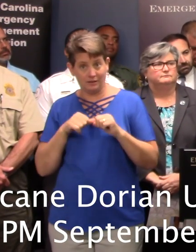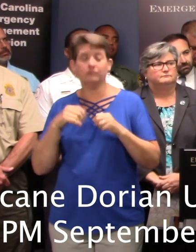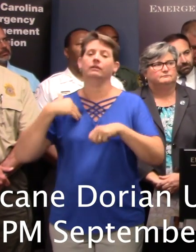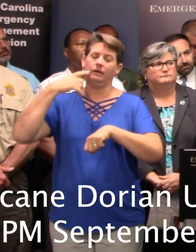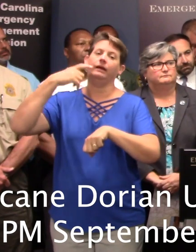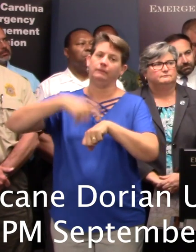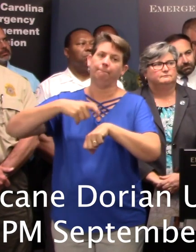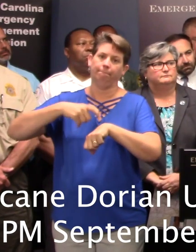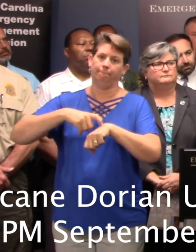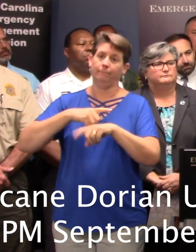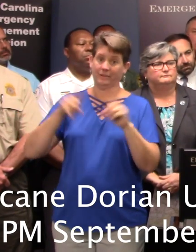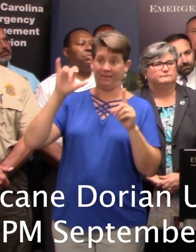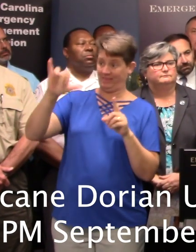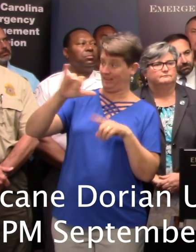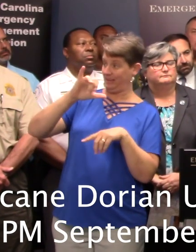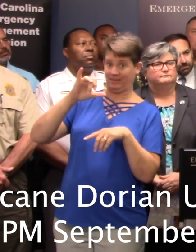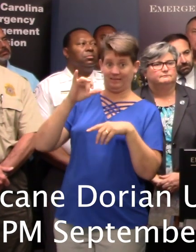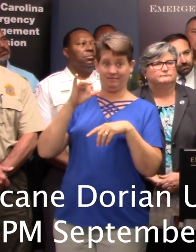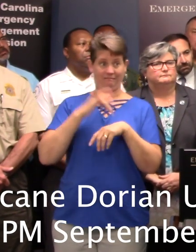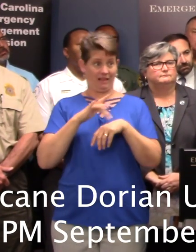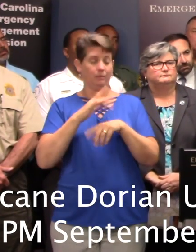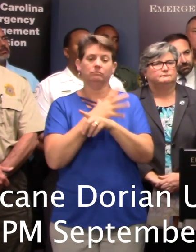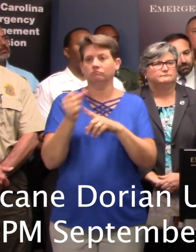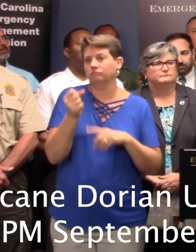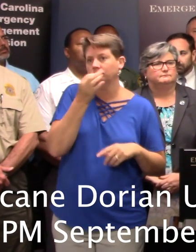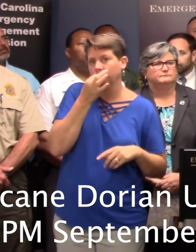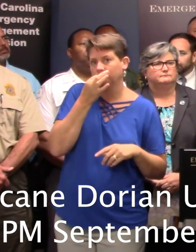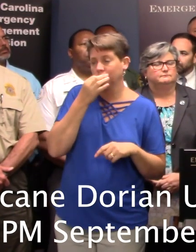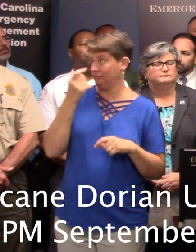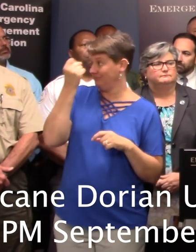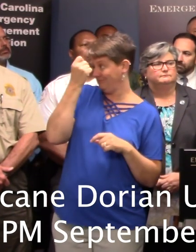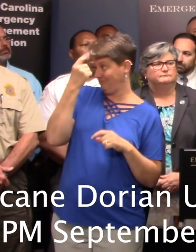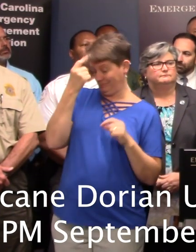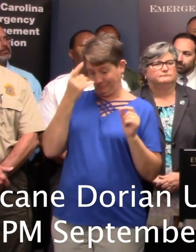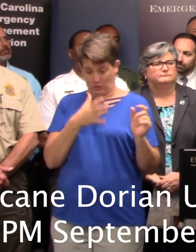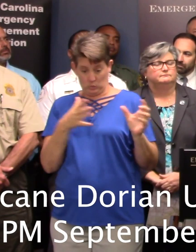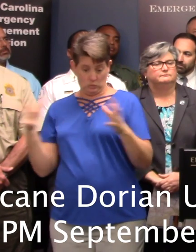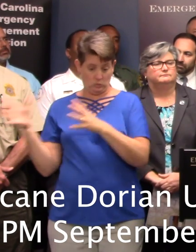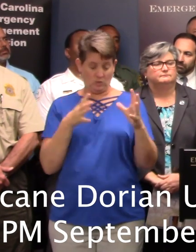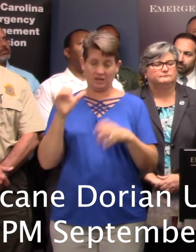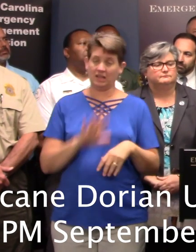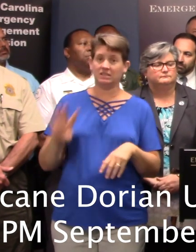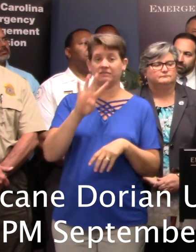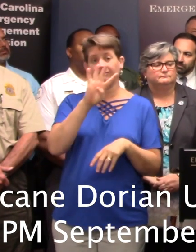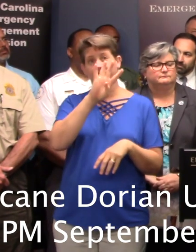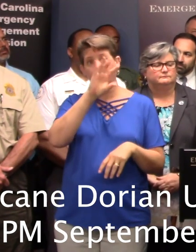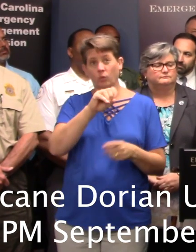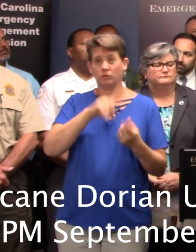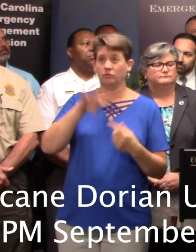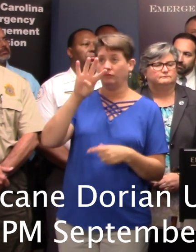but time to get out is running out. Because once the wind speeds get up to about 40 or 45 miles an hour,